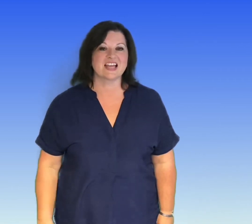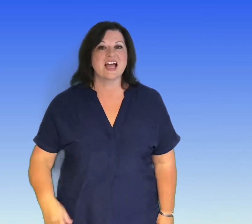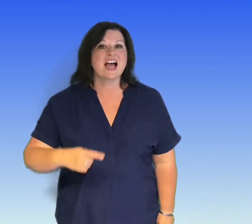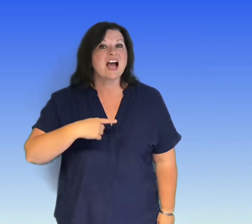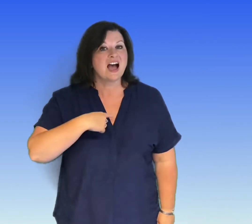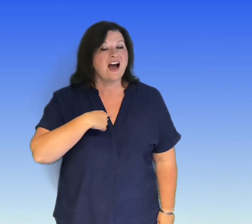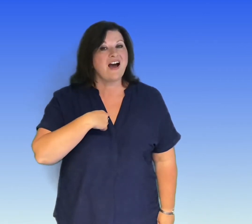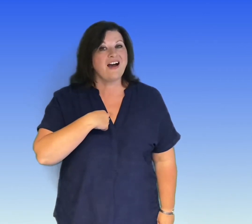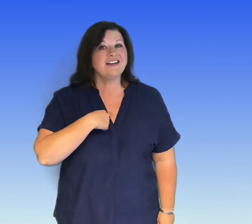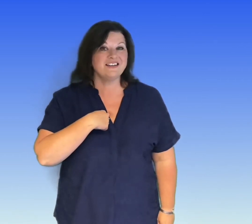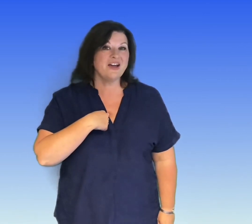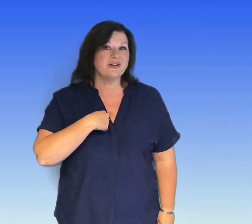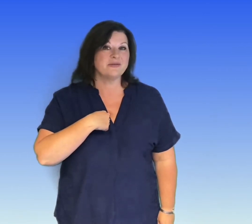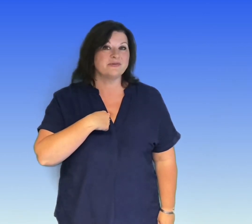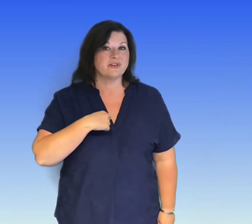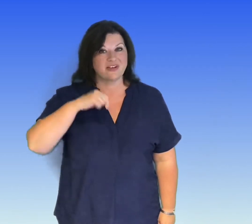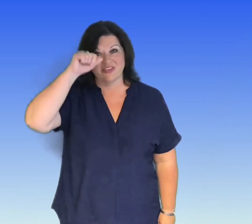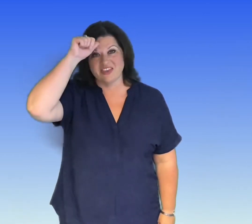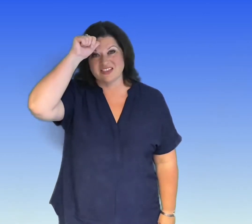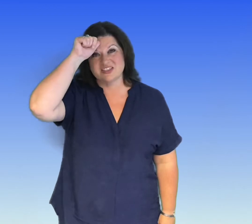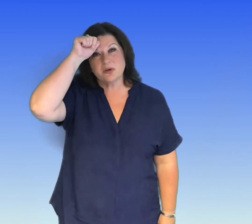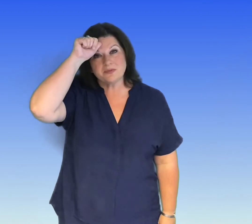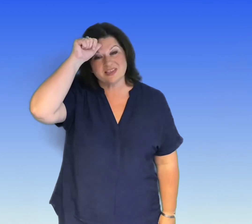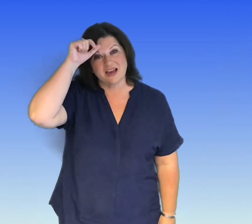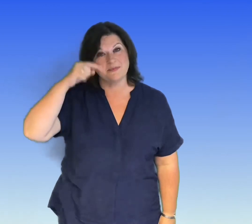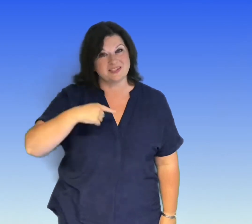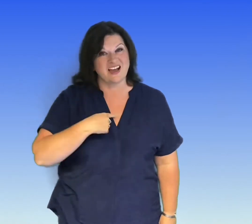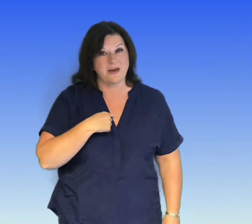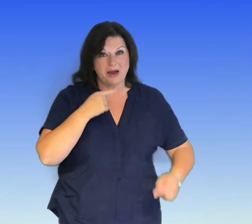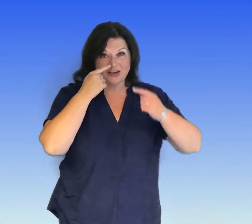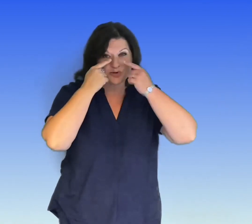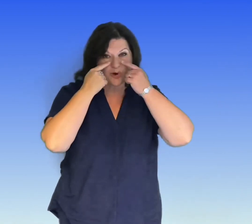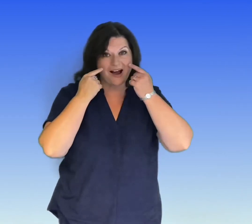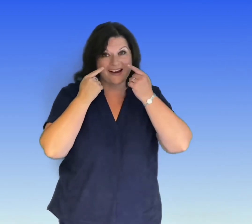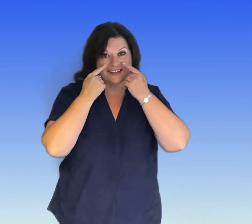I know that sometimes I might cry.